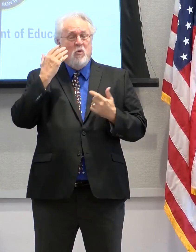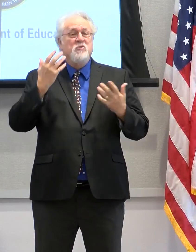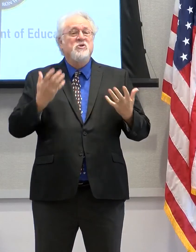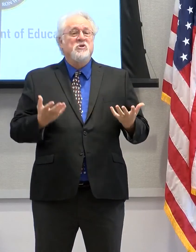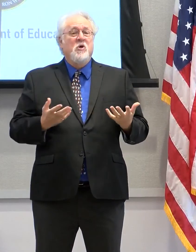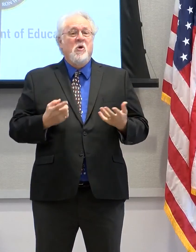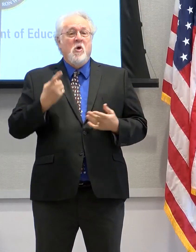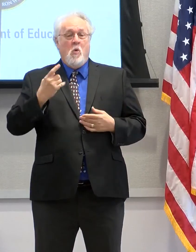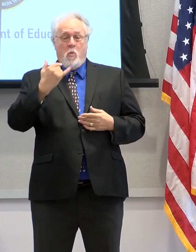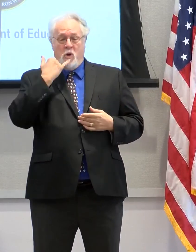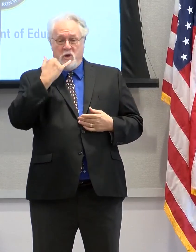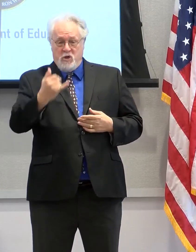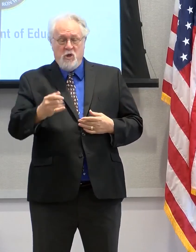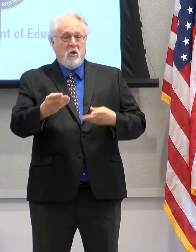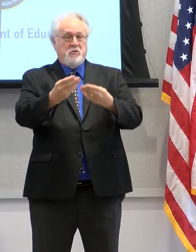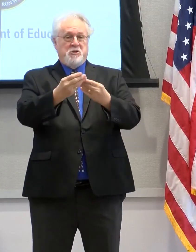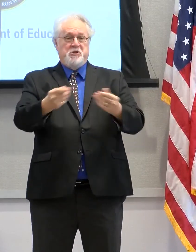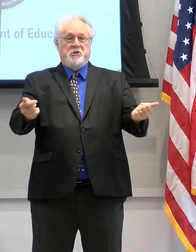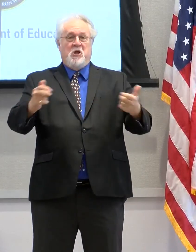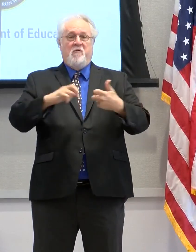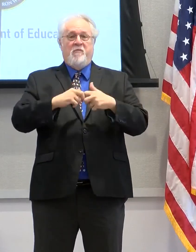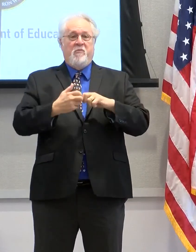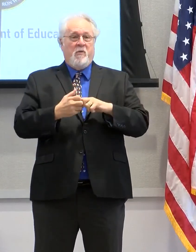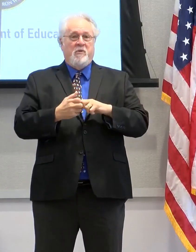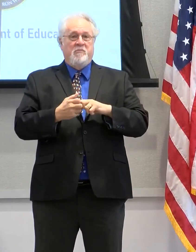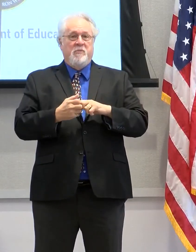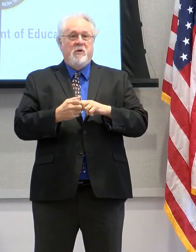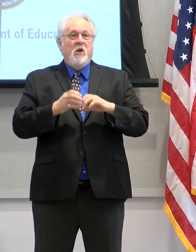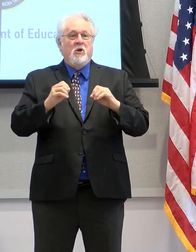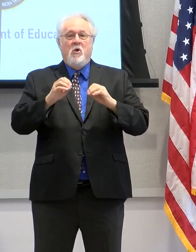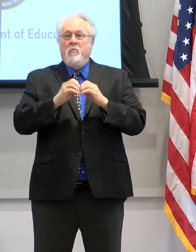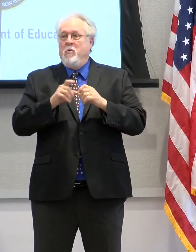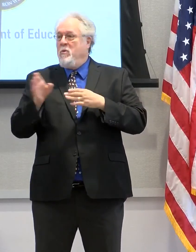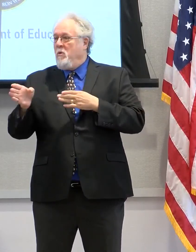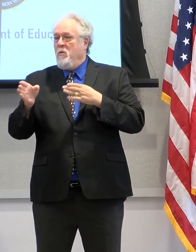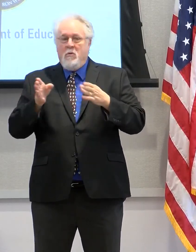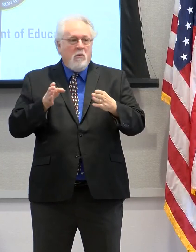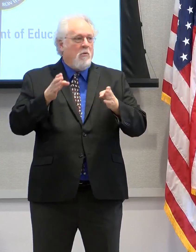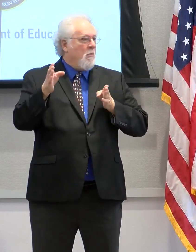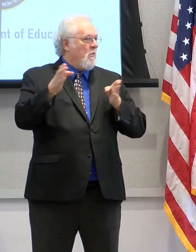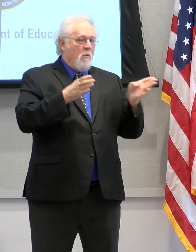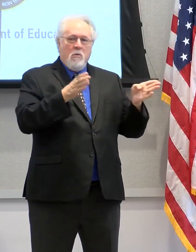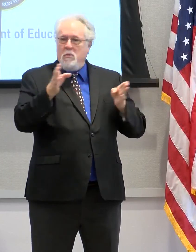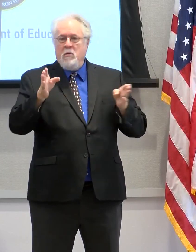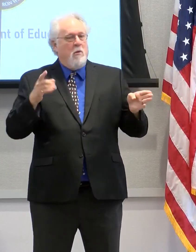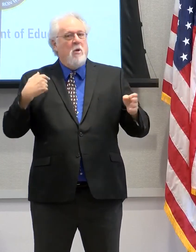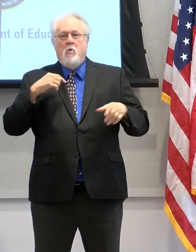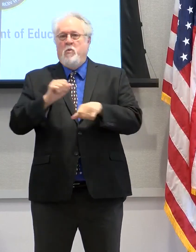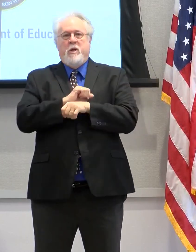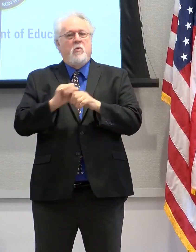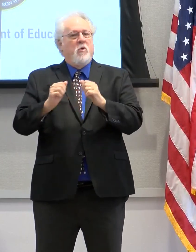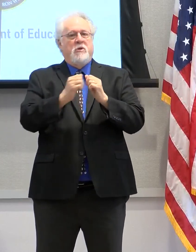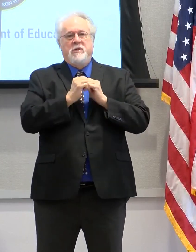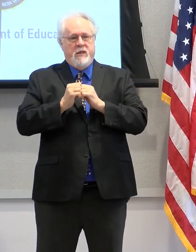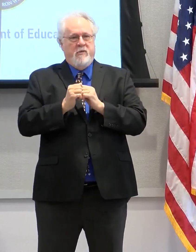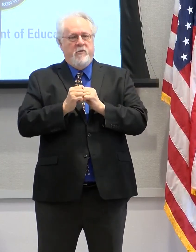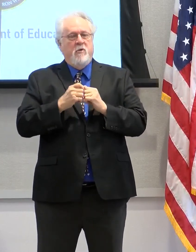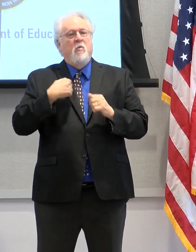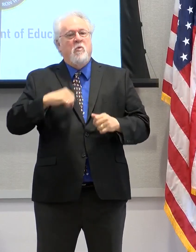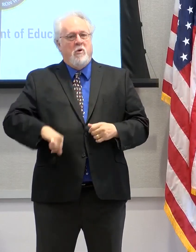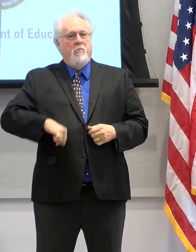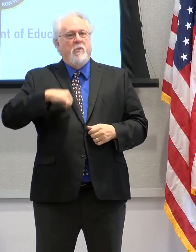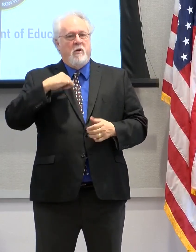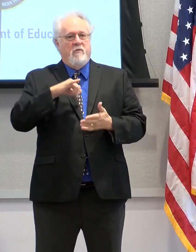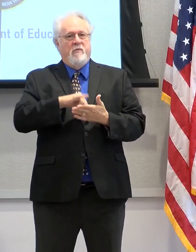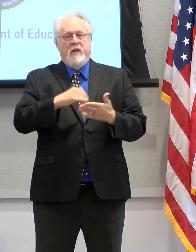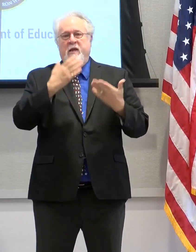one call can solve a problem now. You know, there's no more bureaucracy. We work together. So, again, we're very proud to be a part of